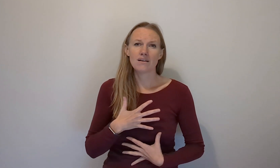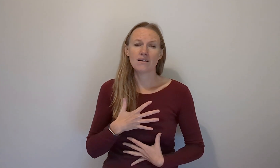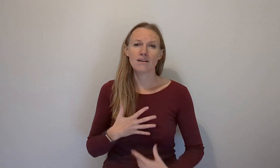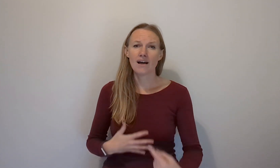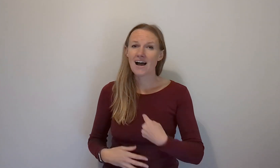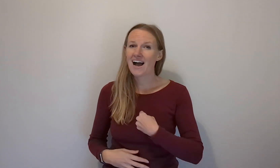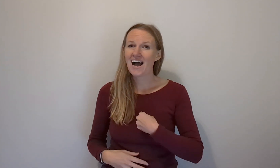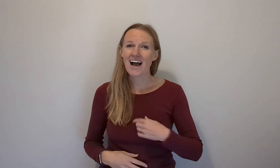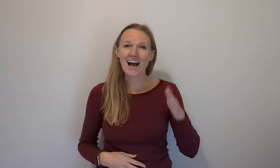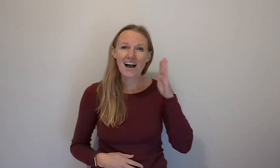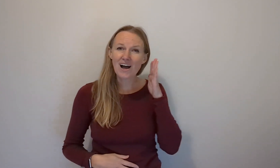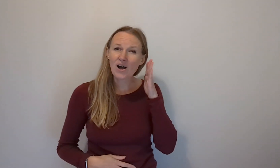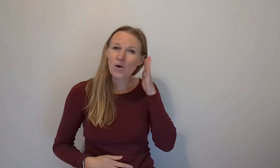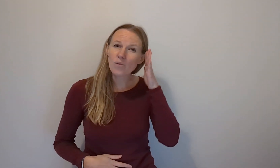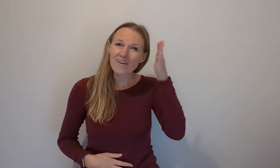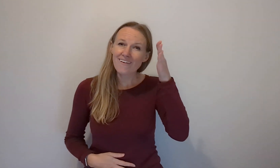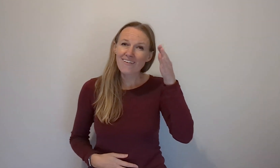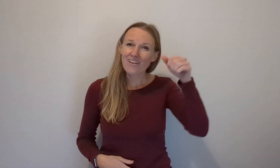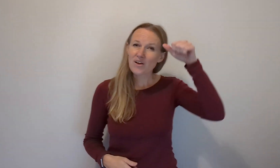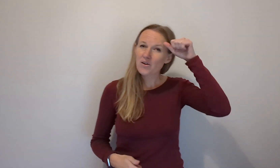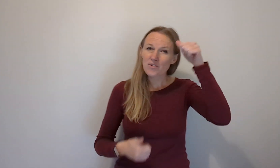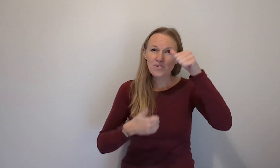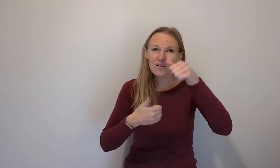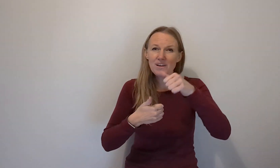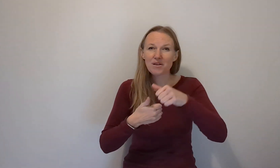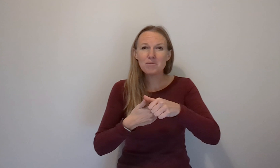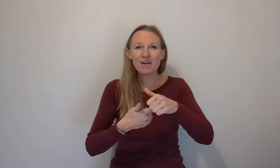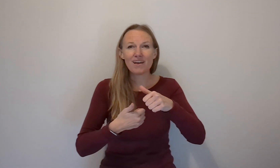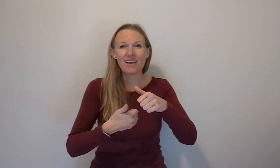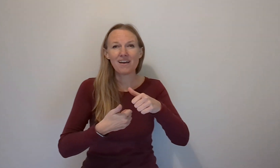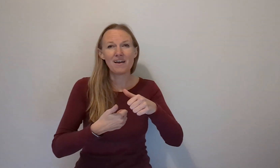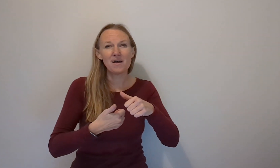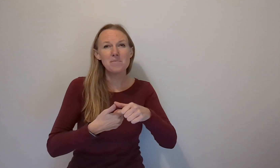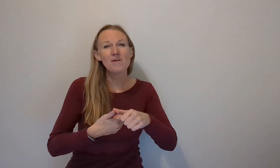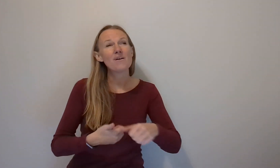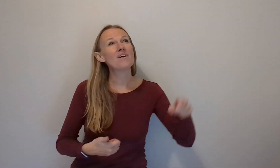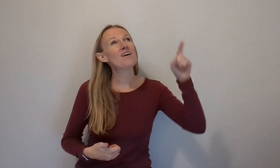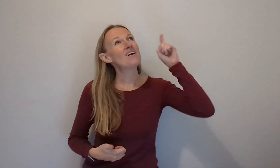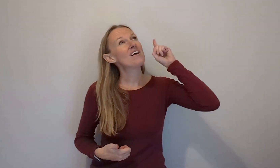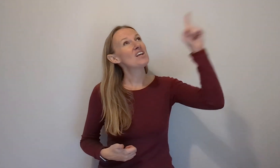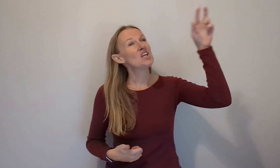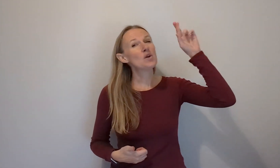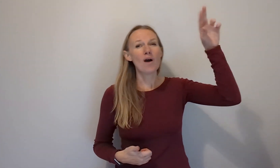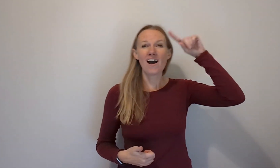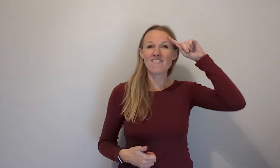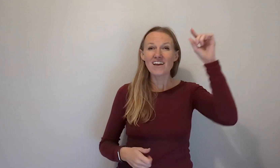I will remember You are